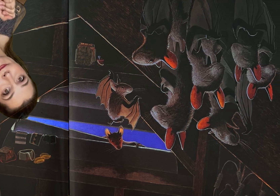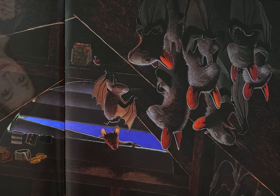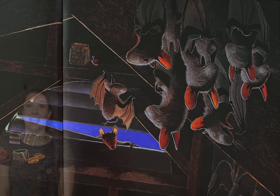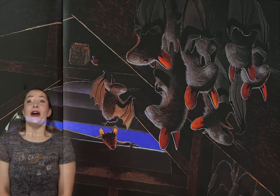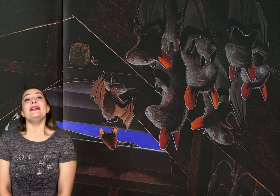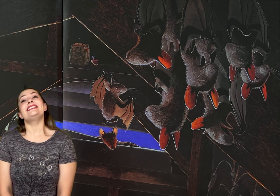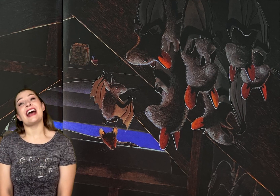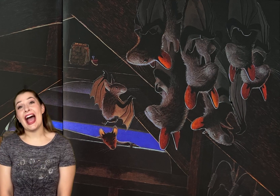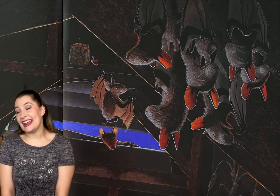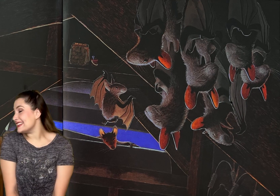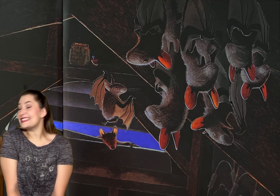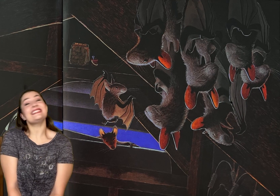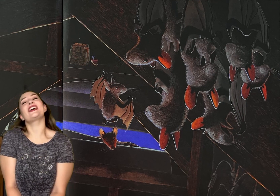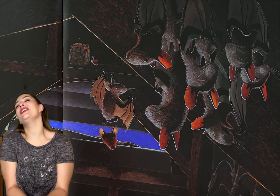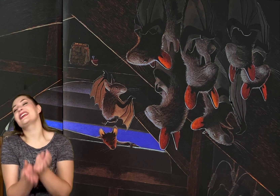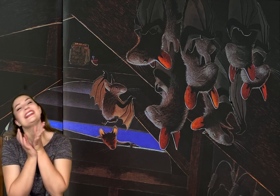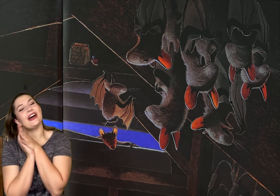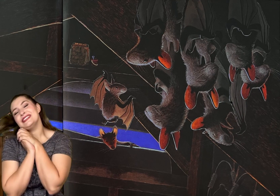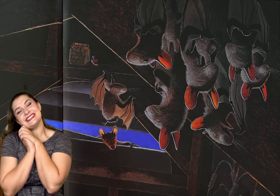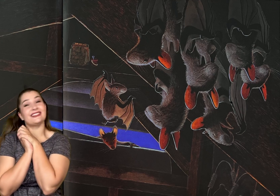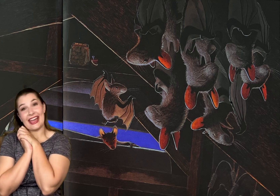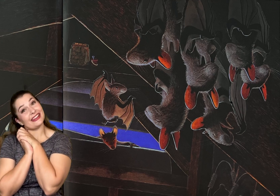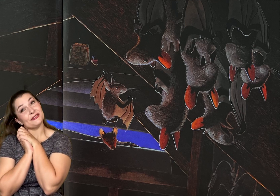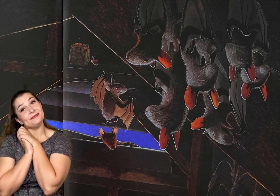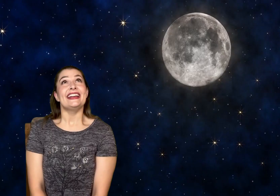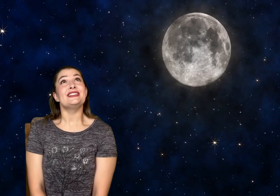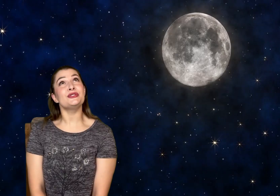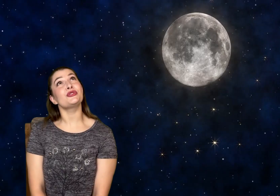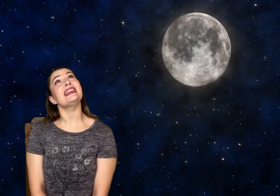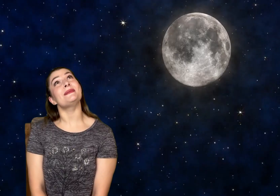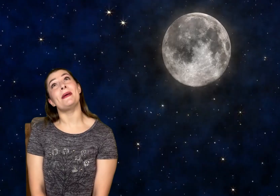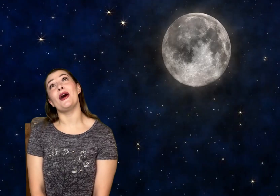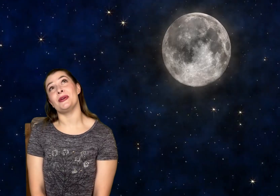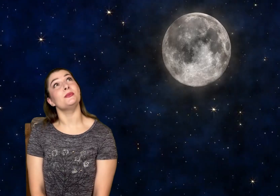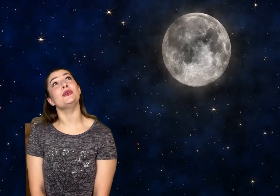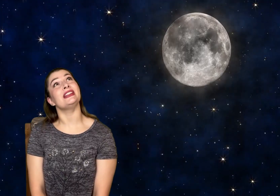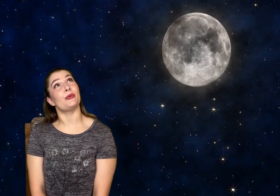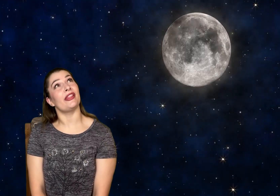We sigh and snuggle close together! To dream about the moony weather!